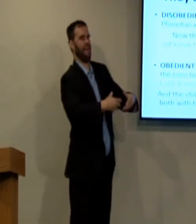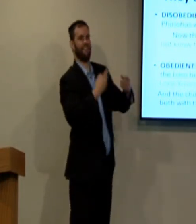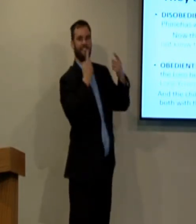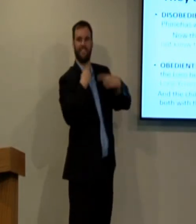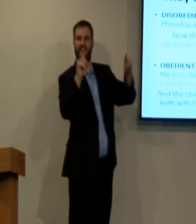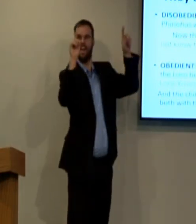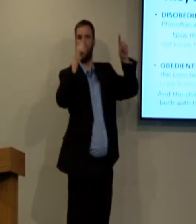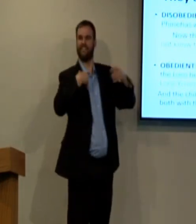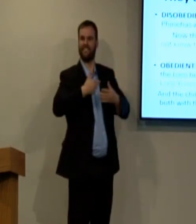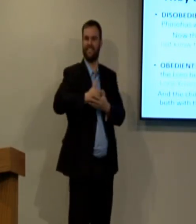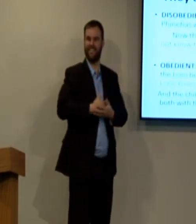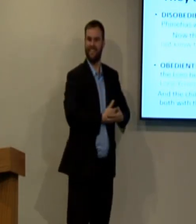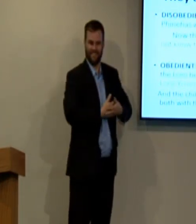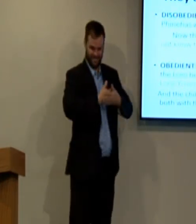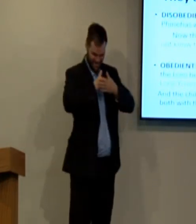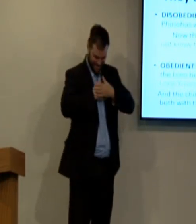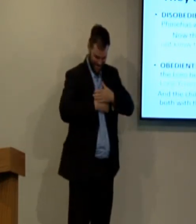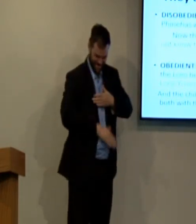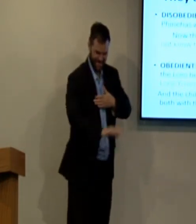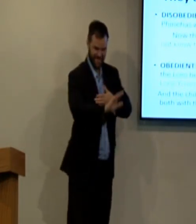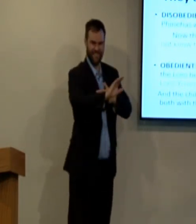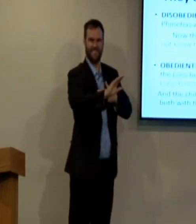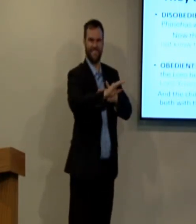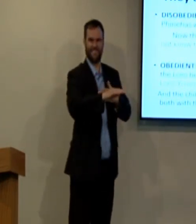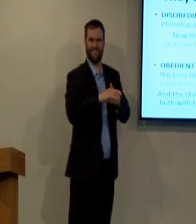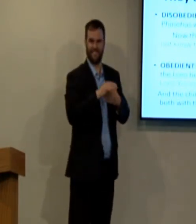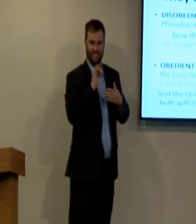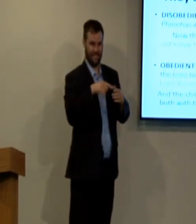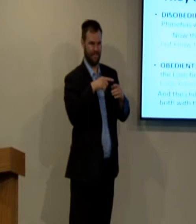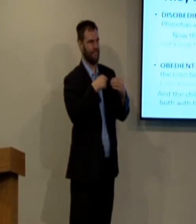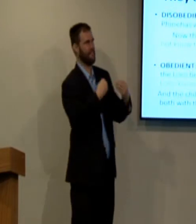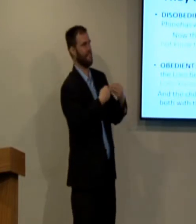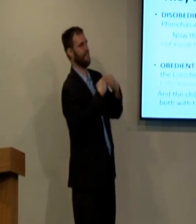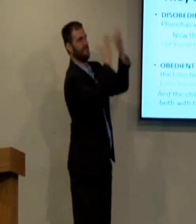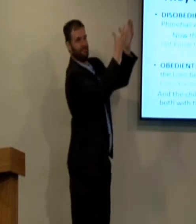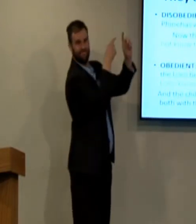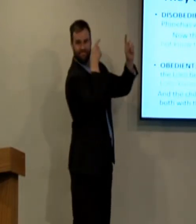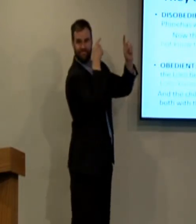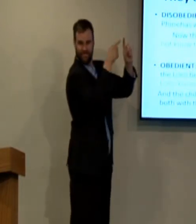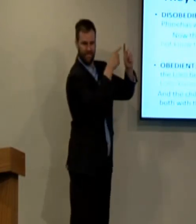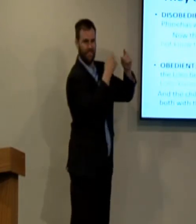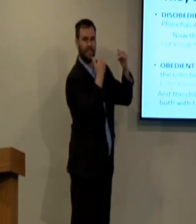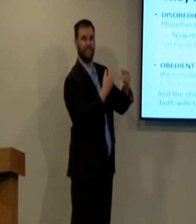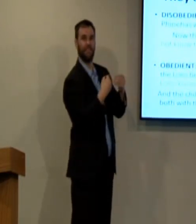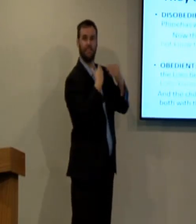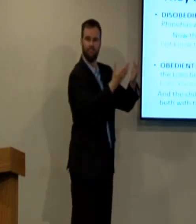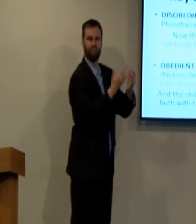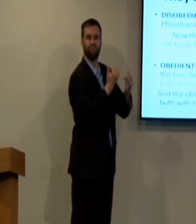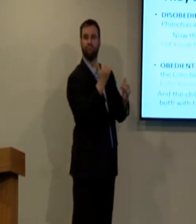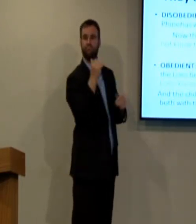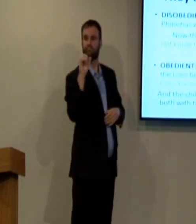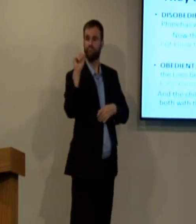God had given her what she had asked. She had had a child, and she presented him before the Lord.